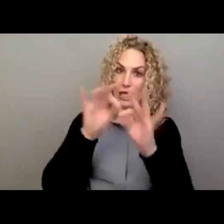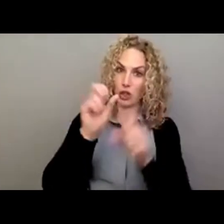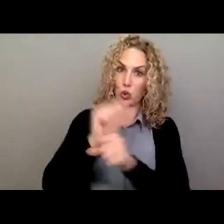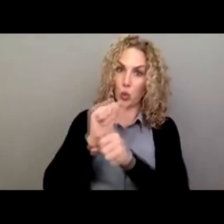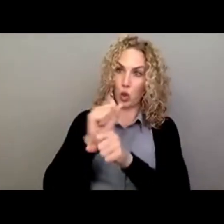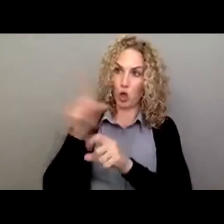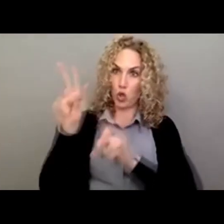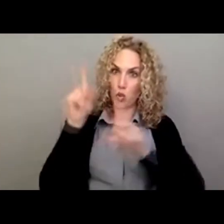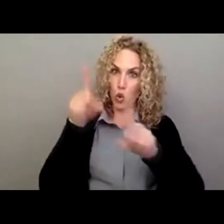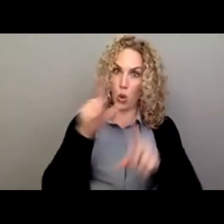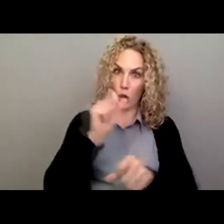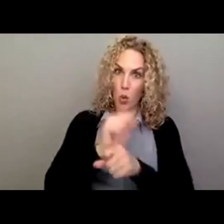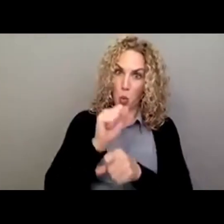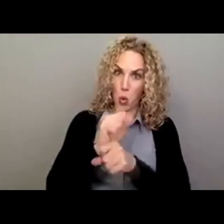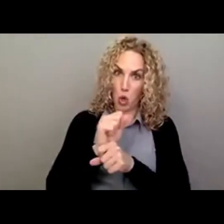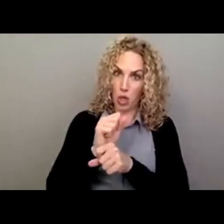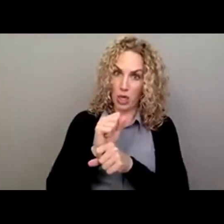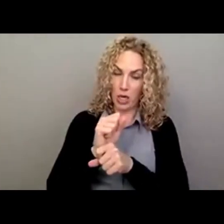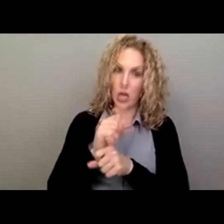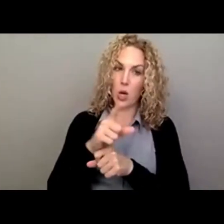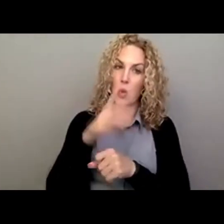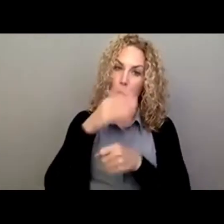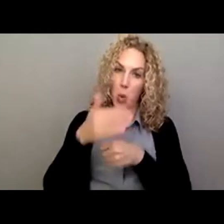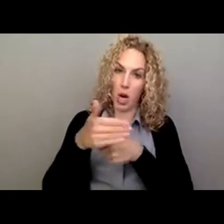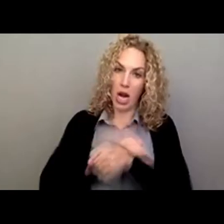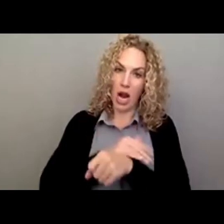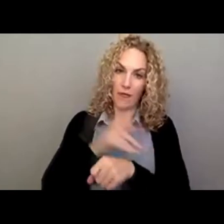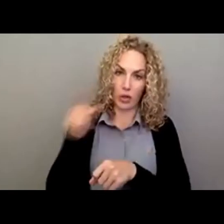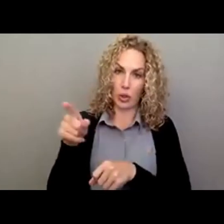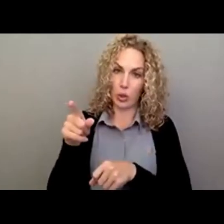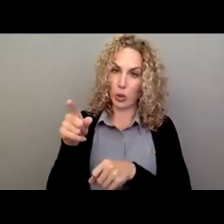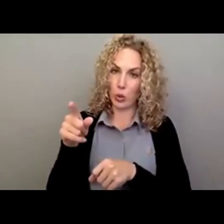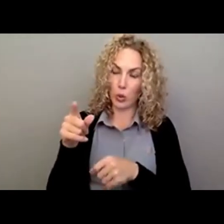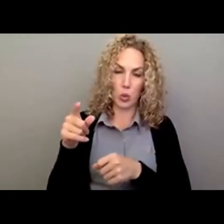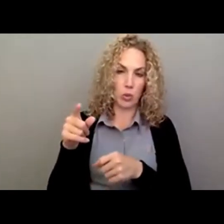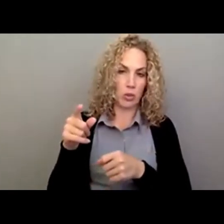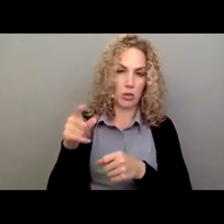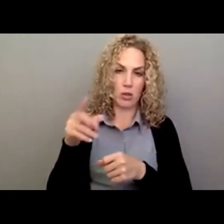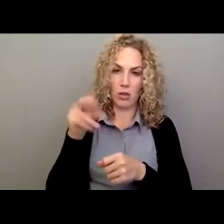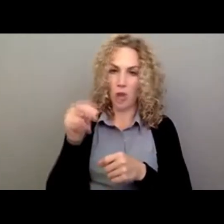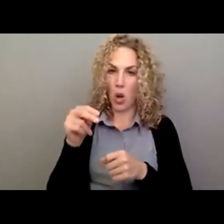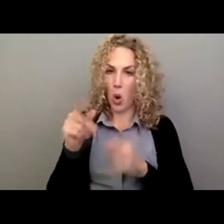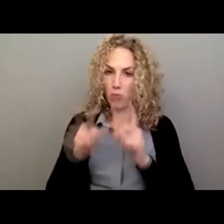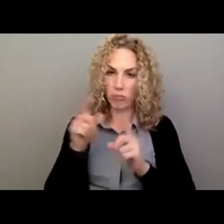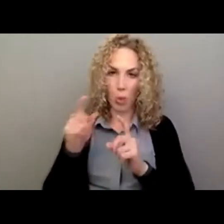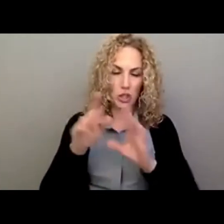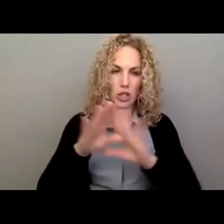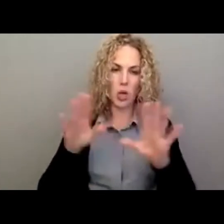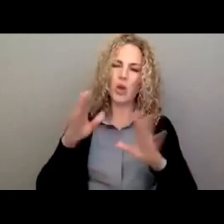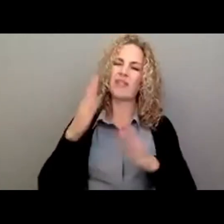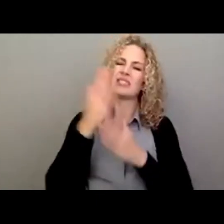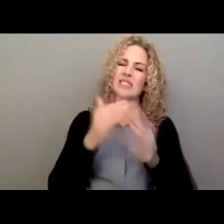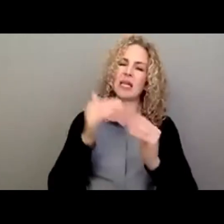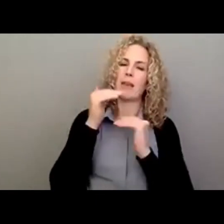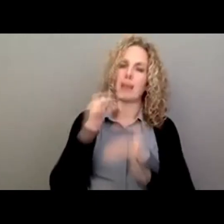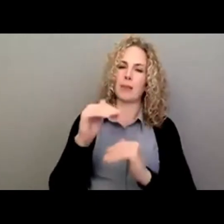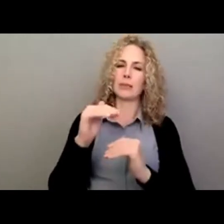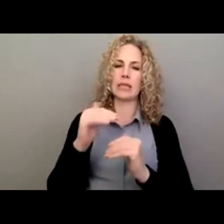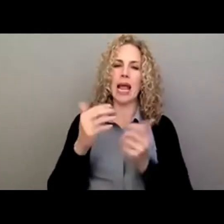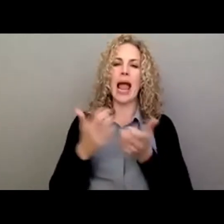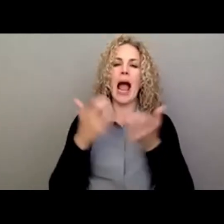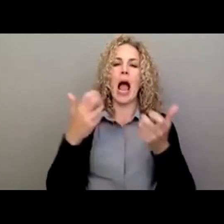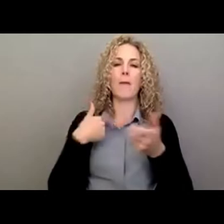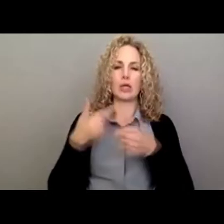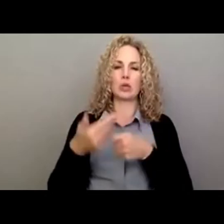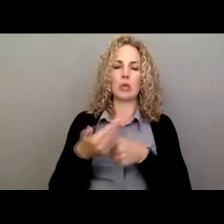we're going to cover you. No questions asked. We put some limitations on how much coverage.